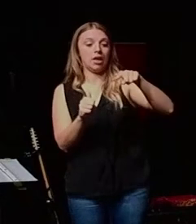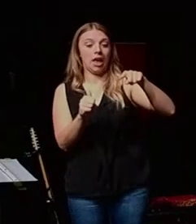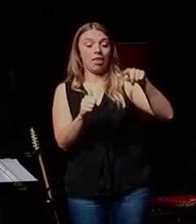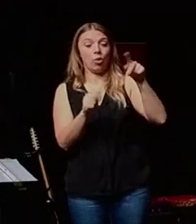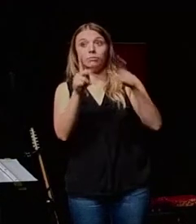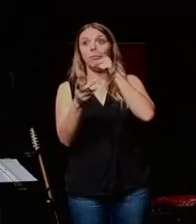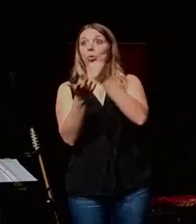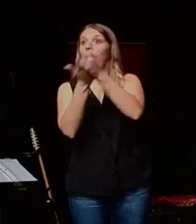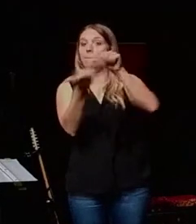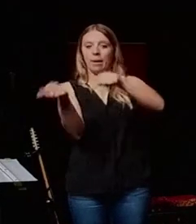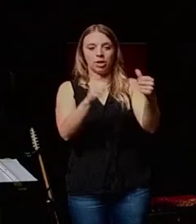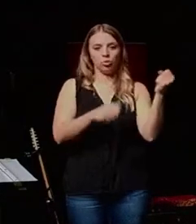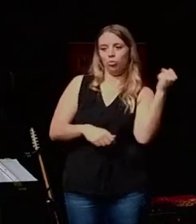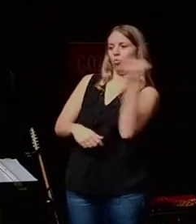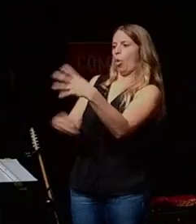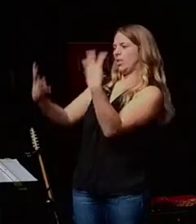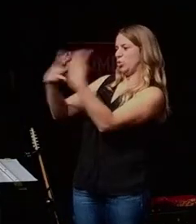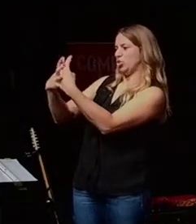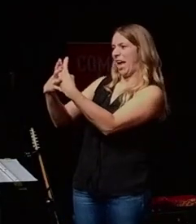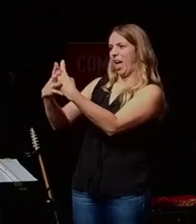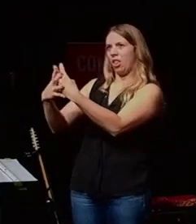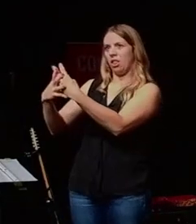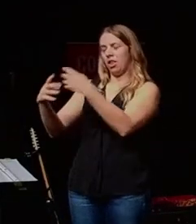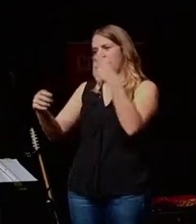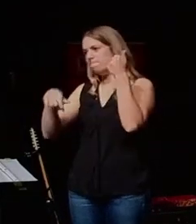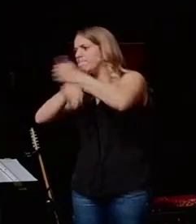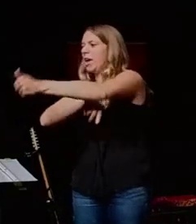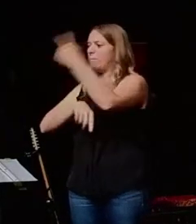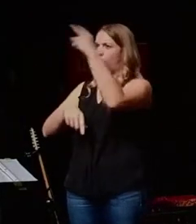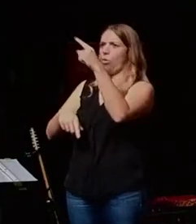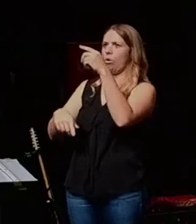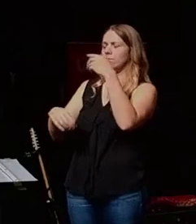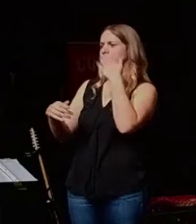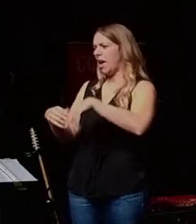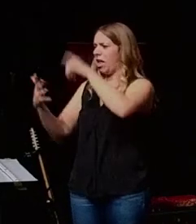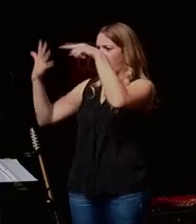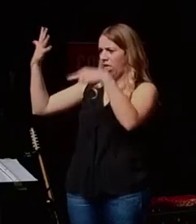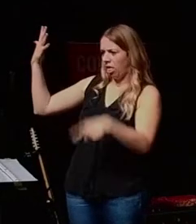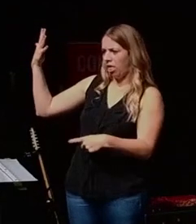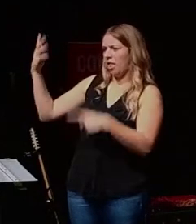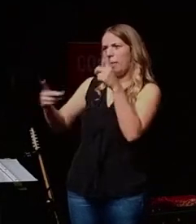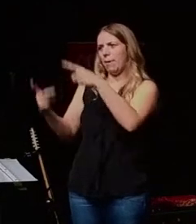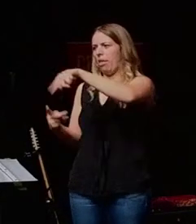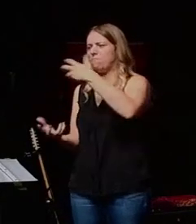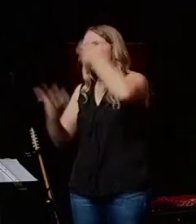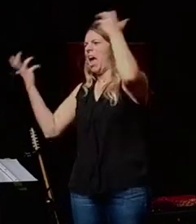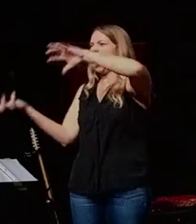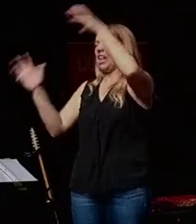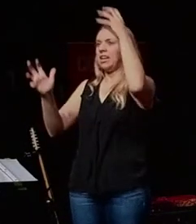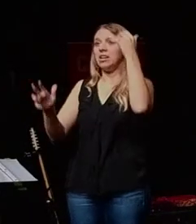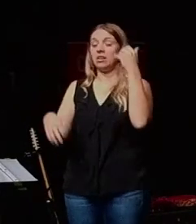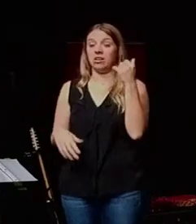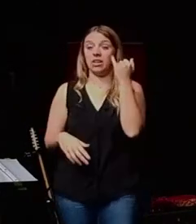into jail in your city, are accused of stuff, a lot of people are mad at them. Right? If you don't have